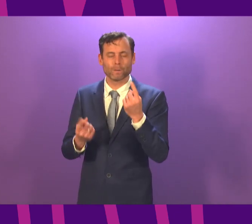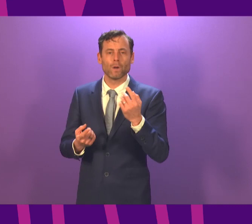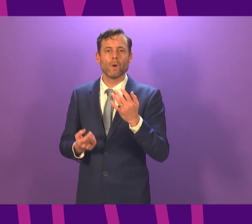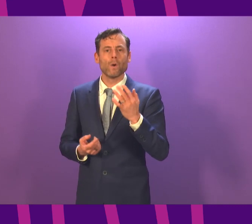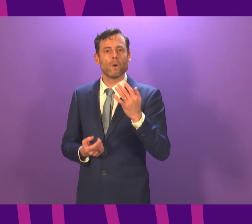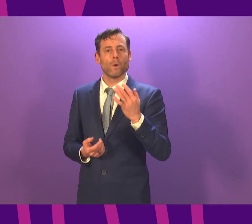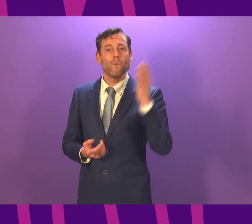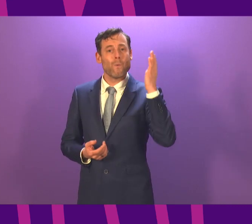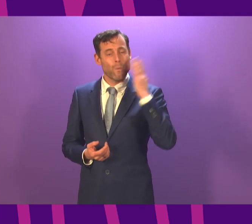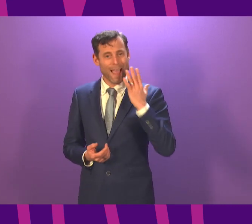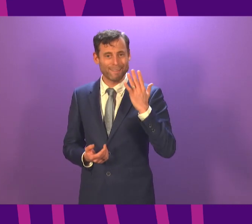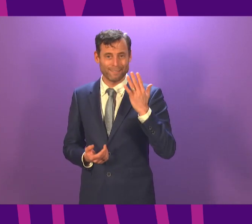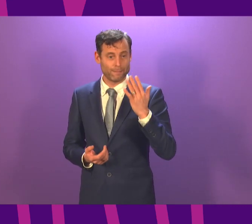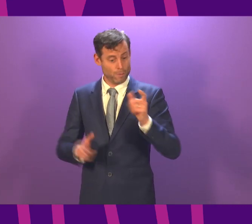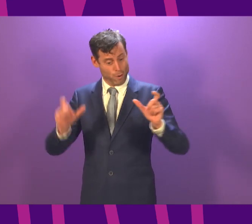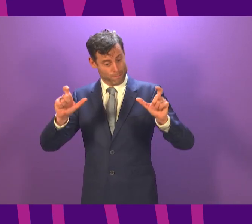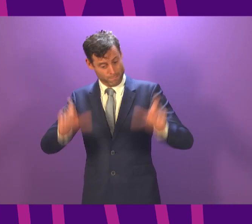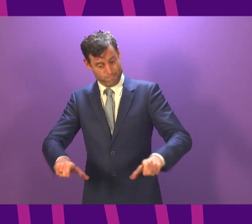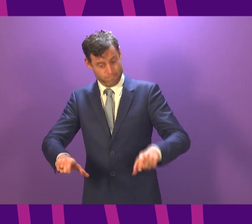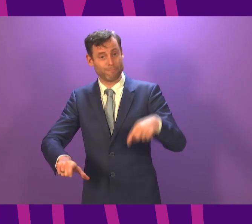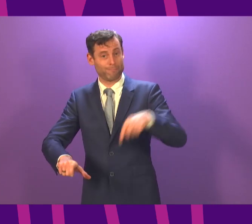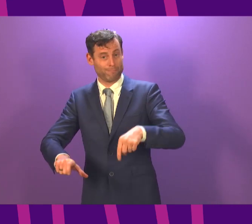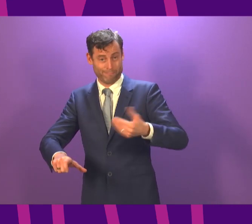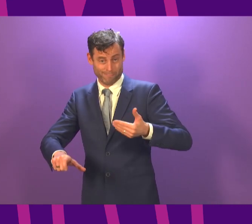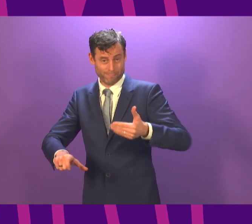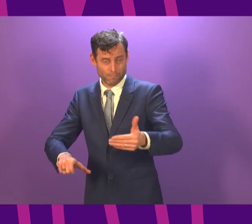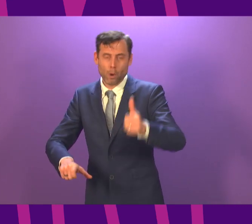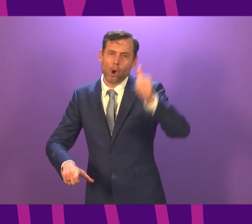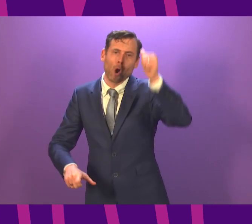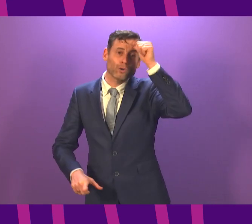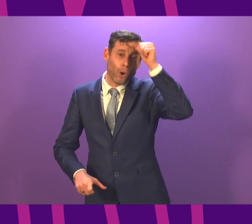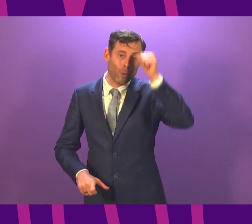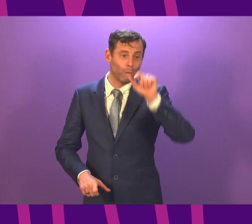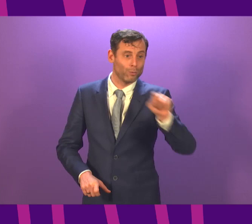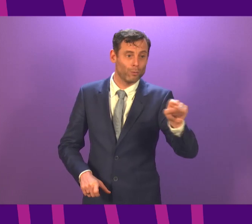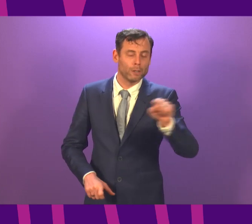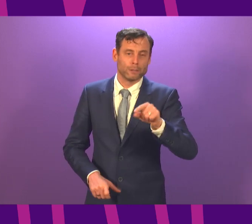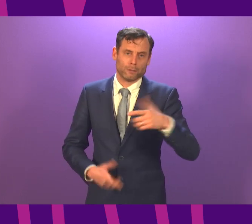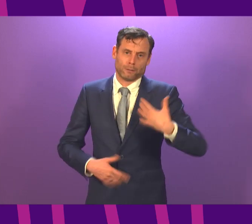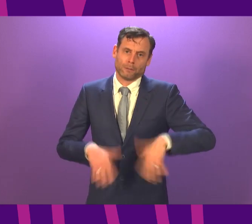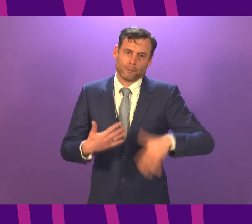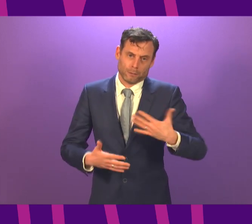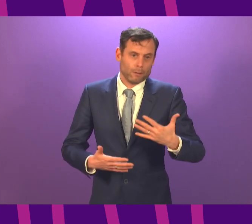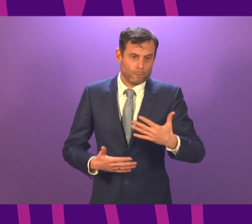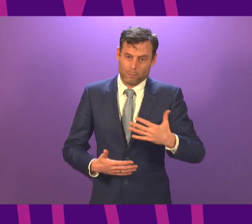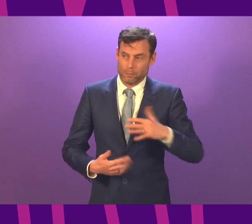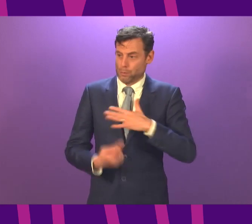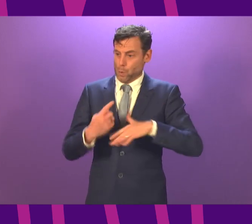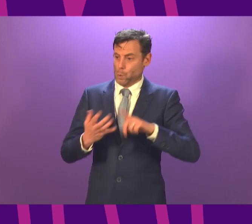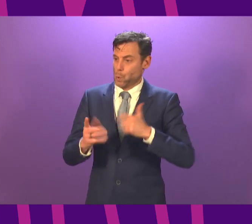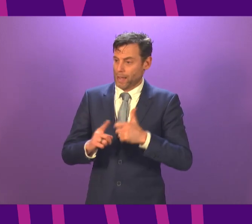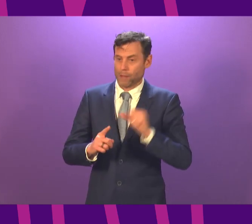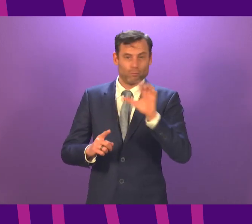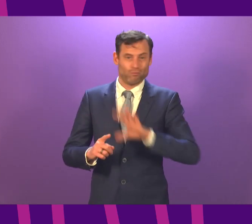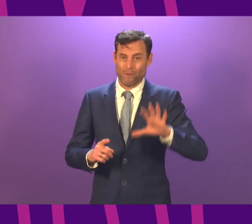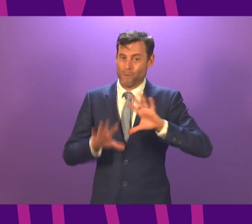respects that will be paid possibly for, definitely for some time to come for this pandemic in Scotland, the UK, Europe and in the world. But